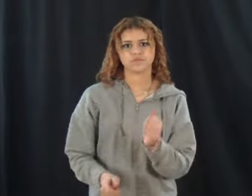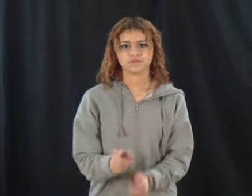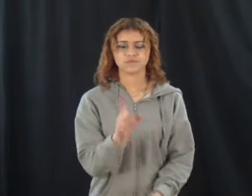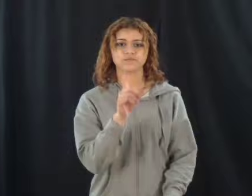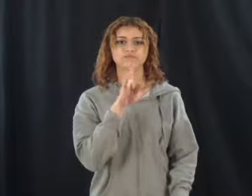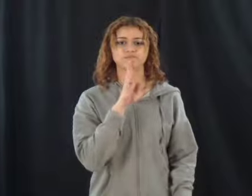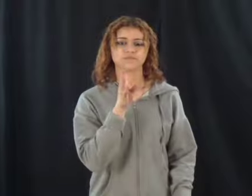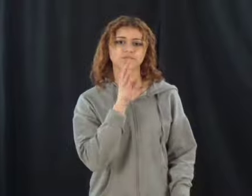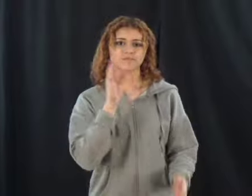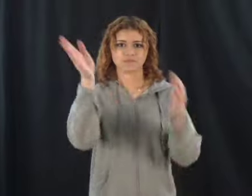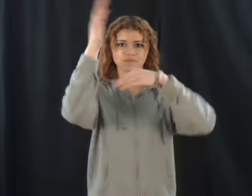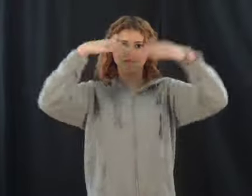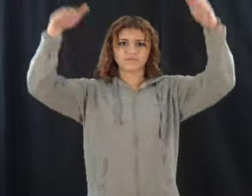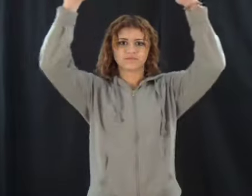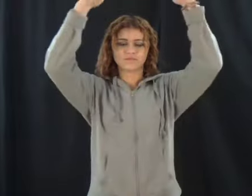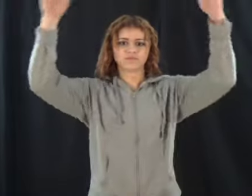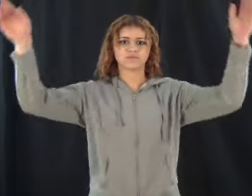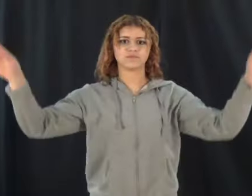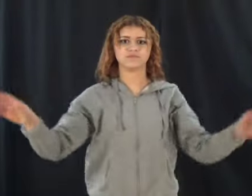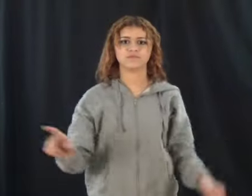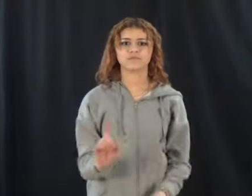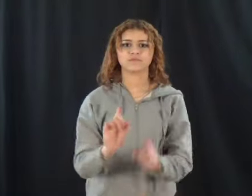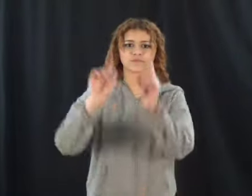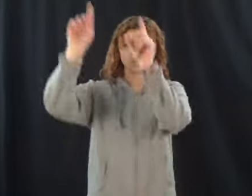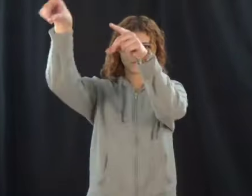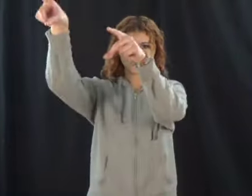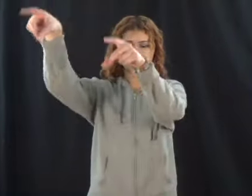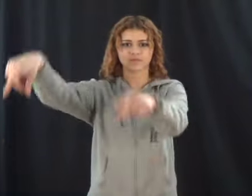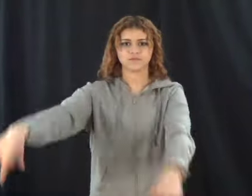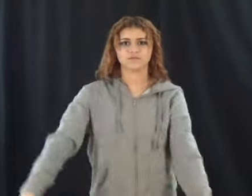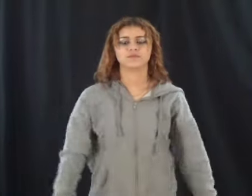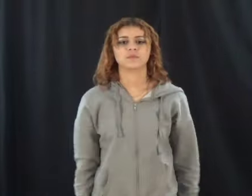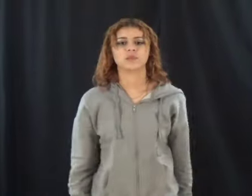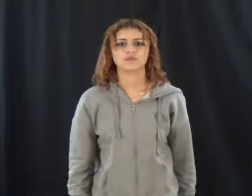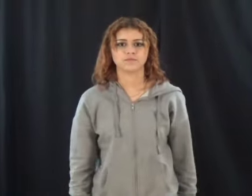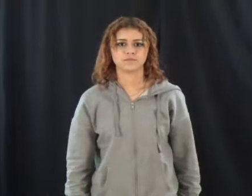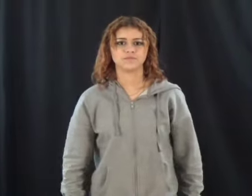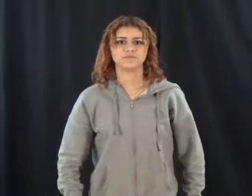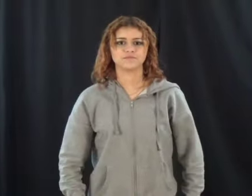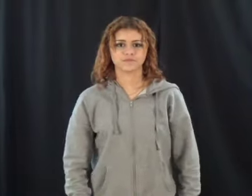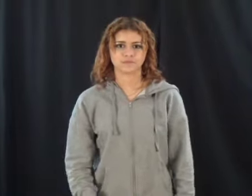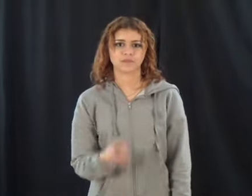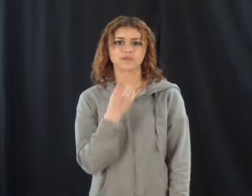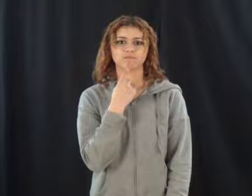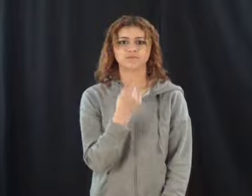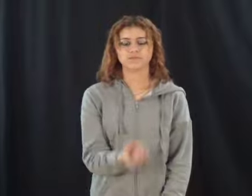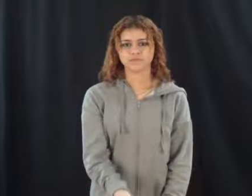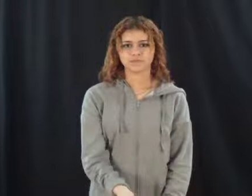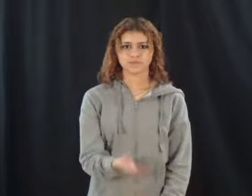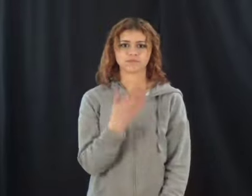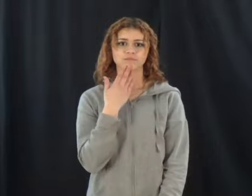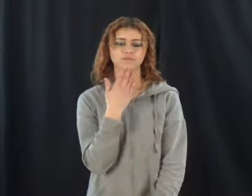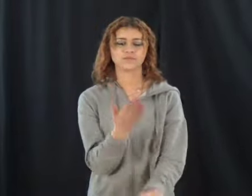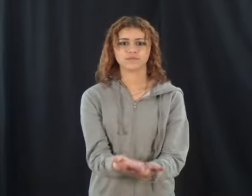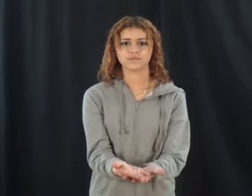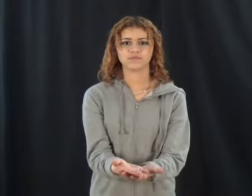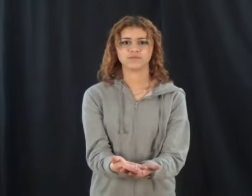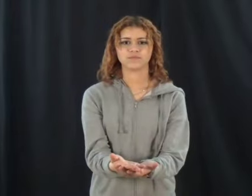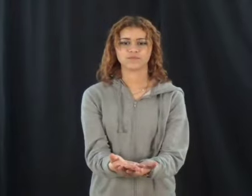Everybody's talking about heaven like they just can't wait to go Saying how it's gonna be so